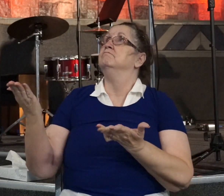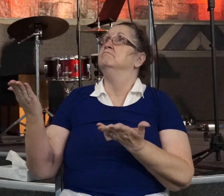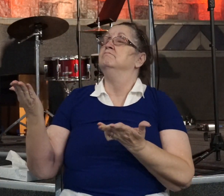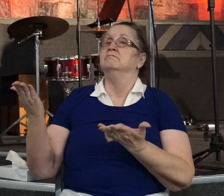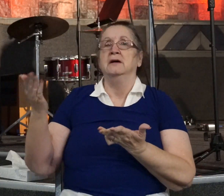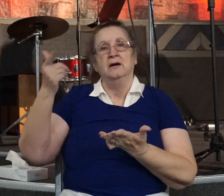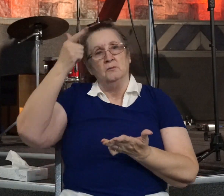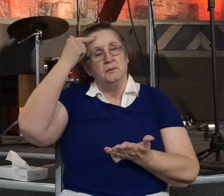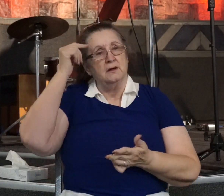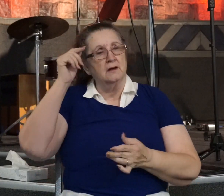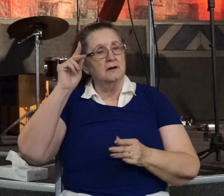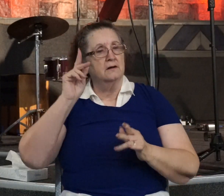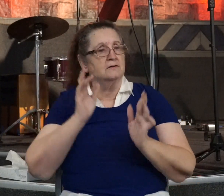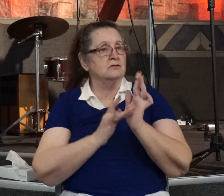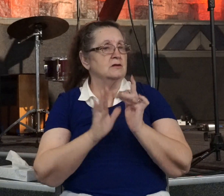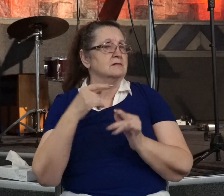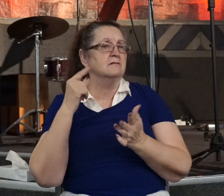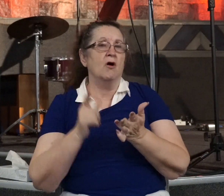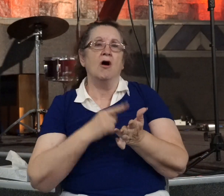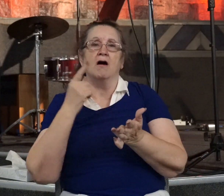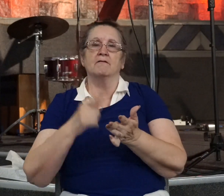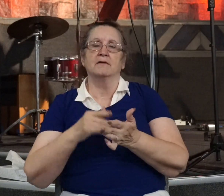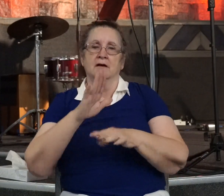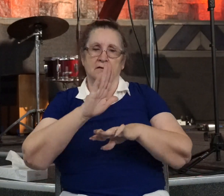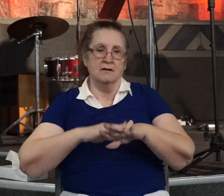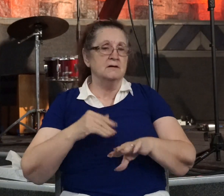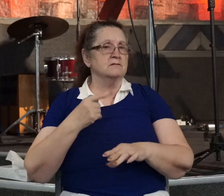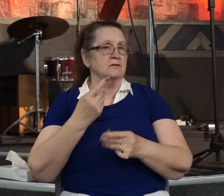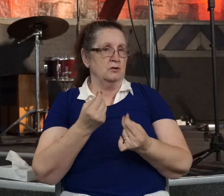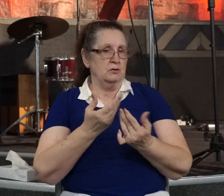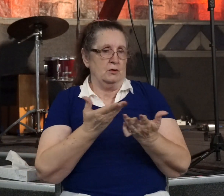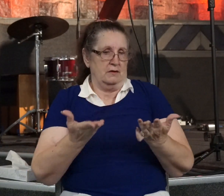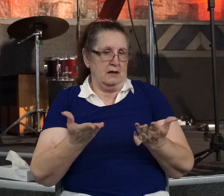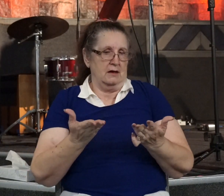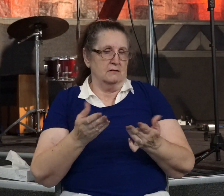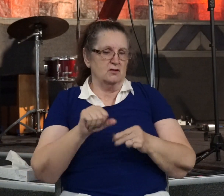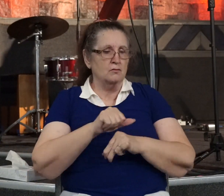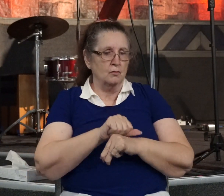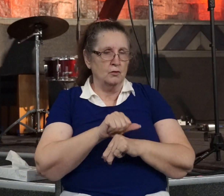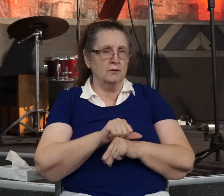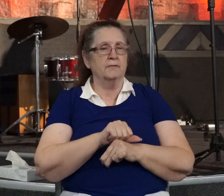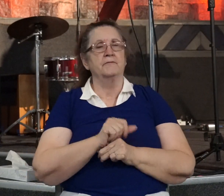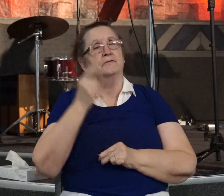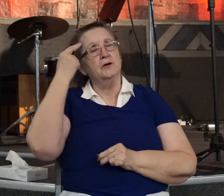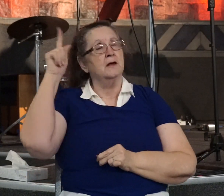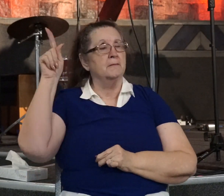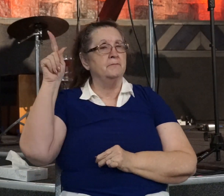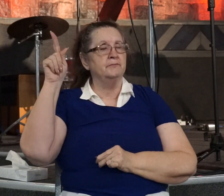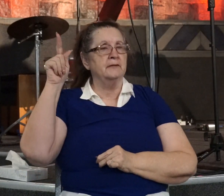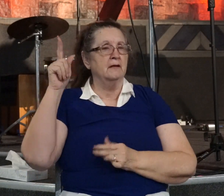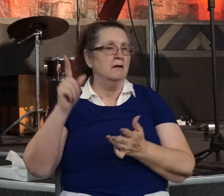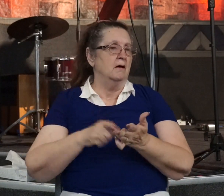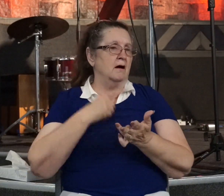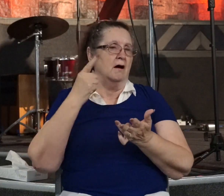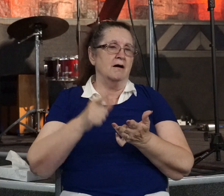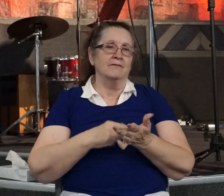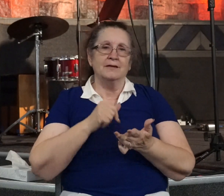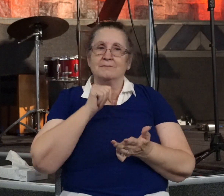Jesus often calls us to certain things, certain tasks. And oftentimes they may not make perfect